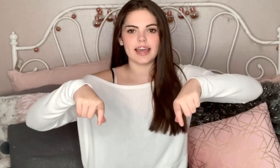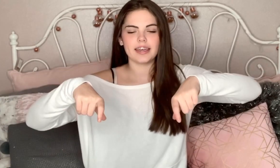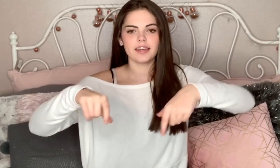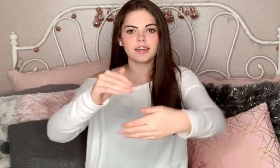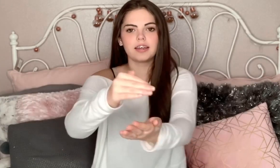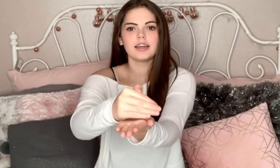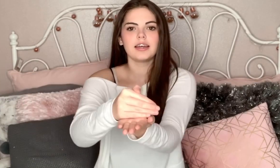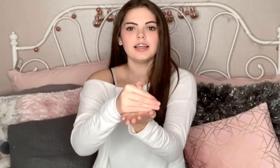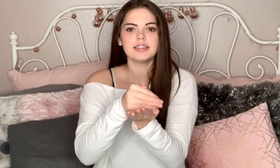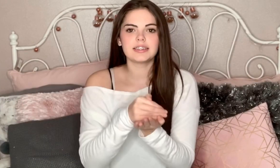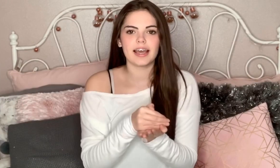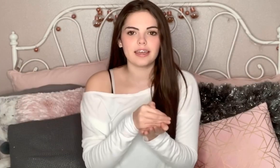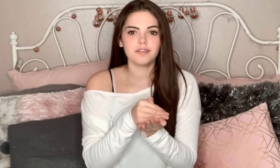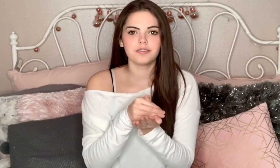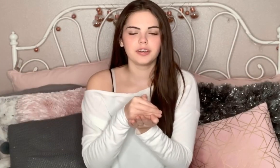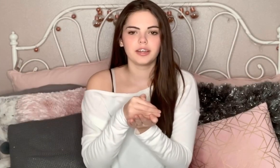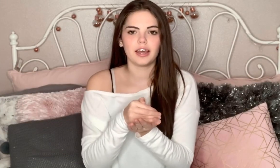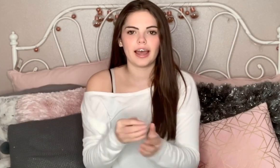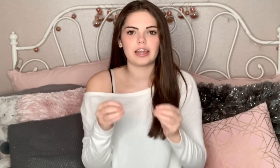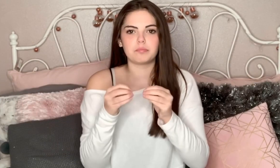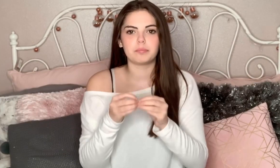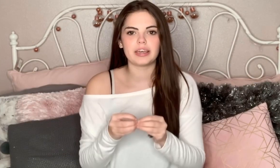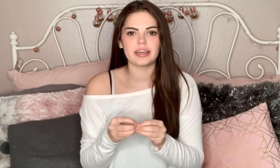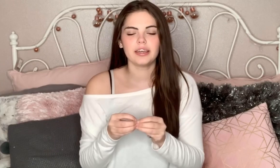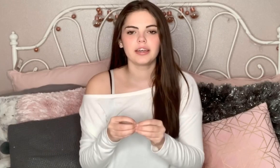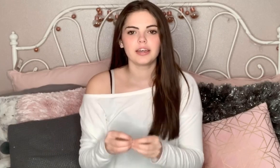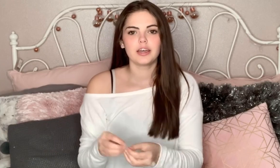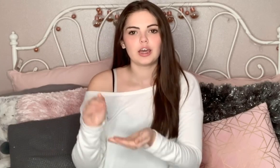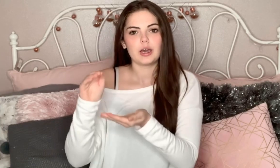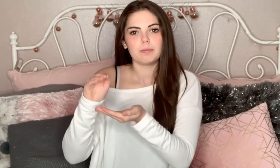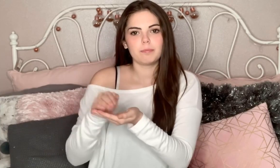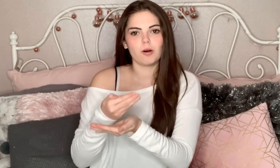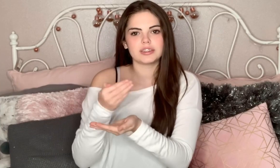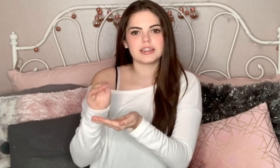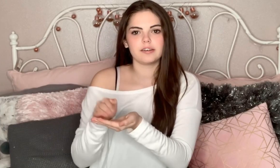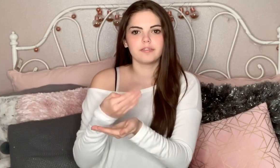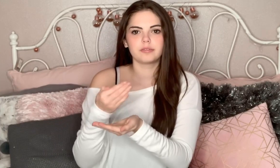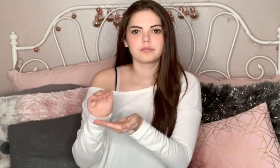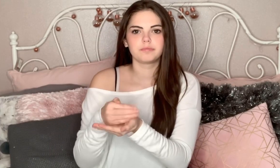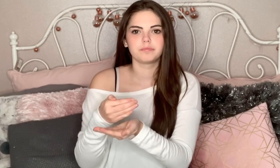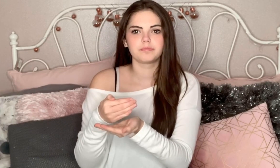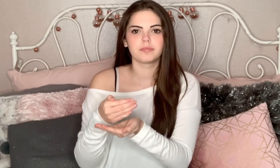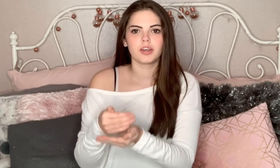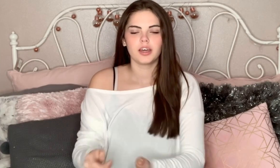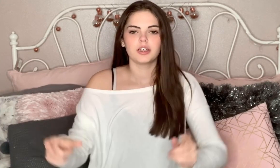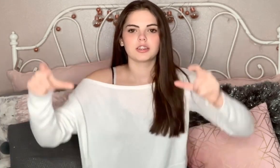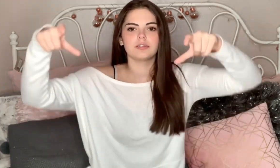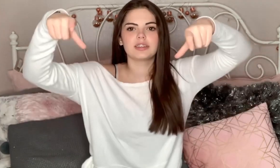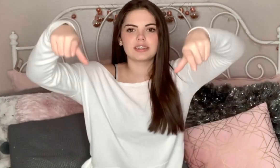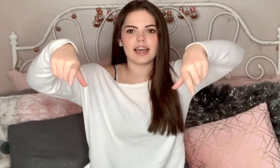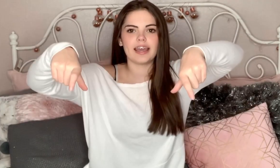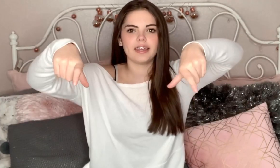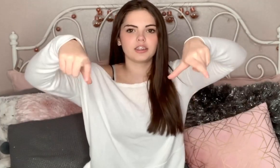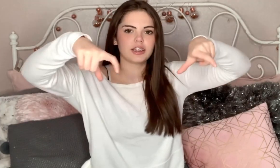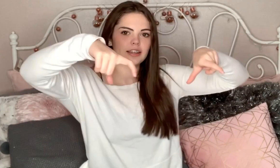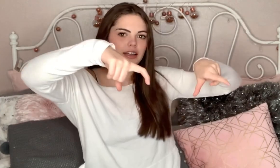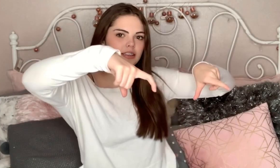safe and be positive. So stay is just like this,